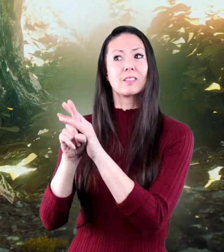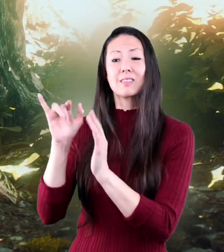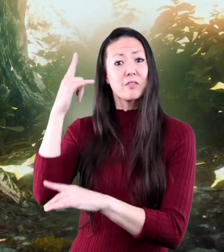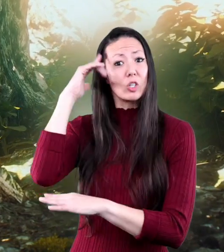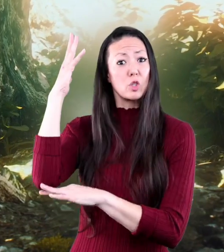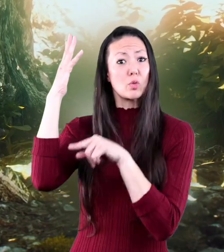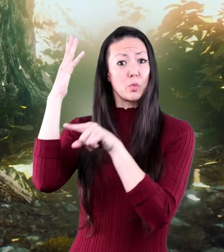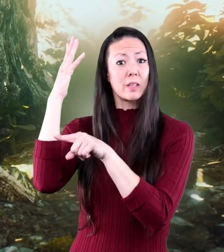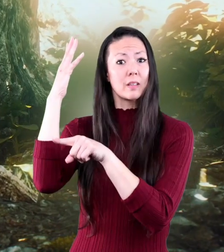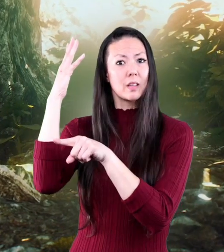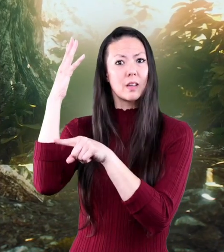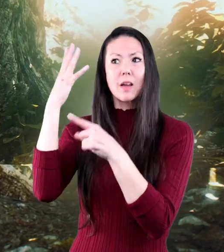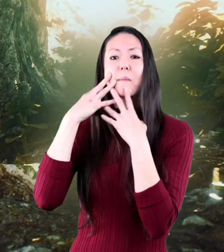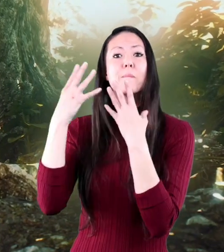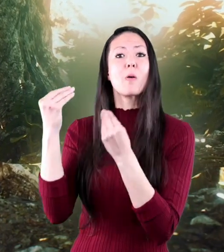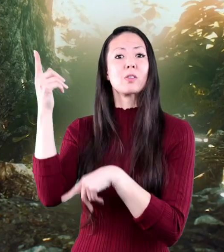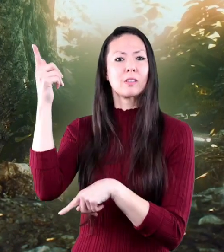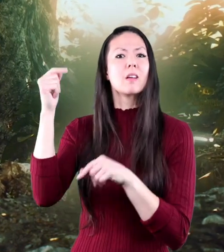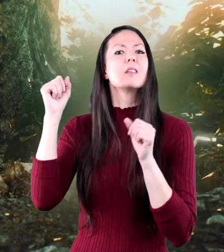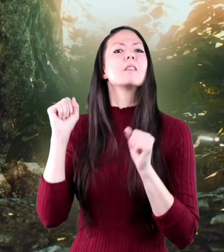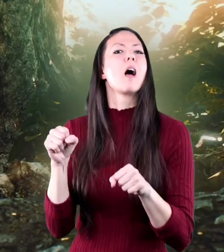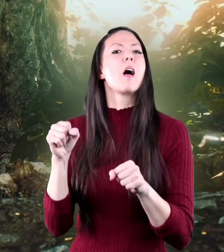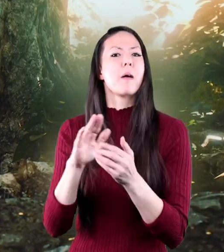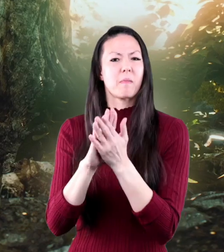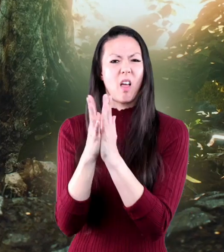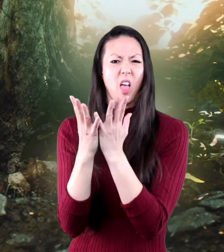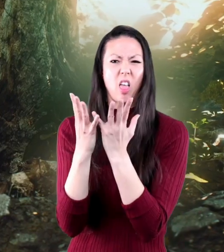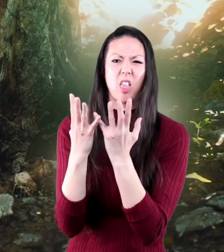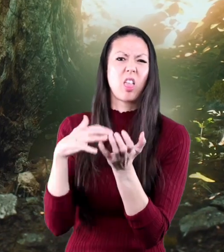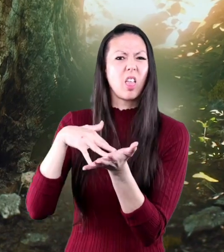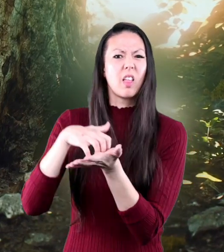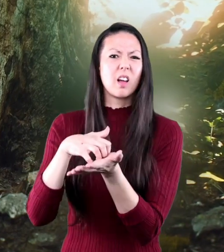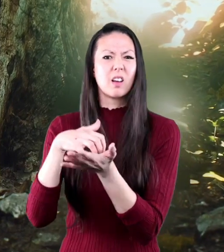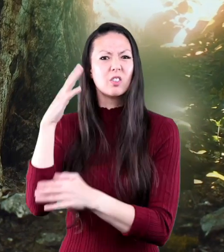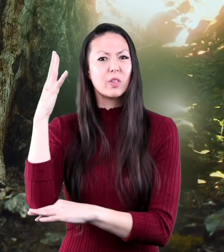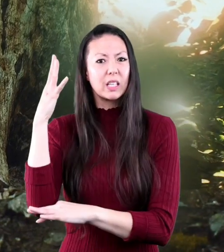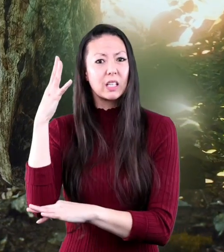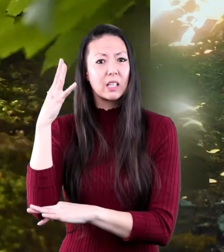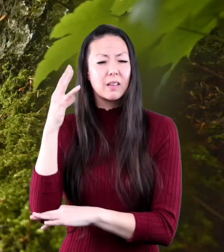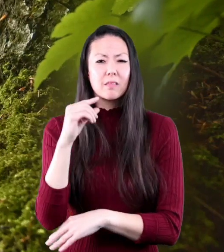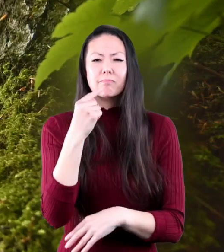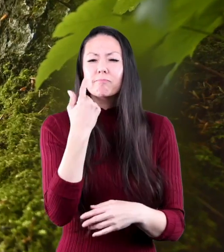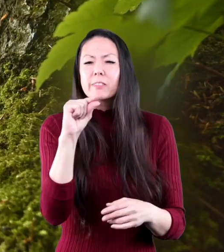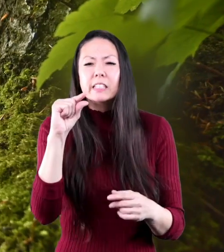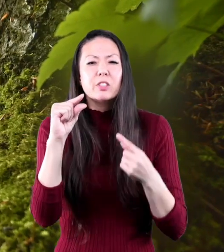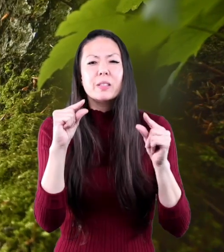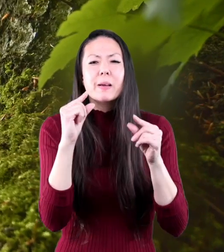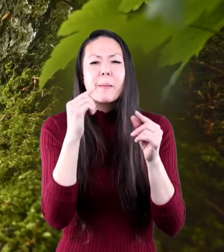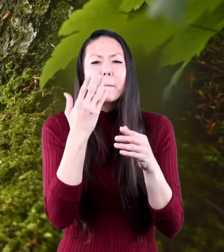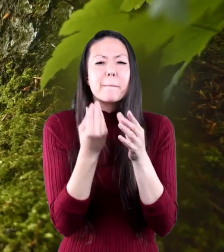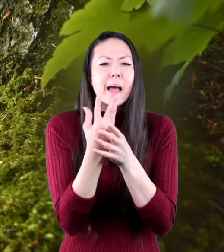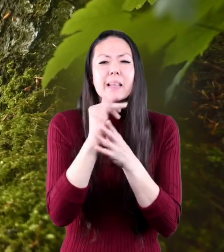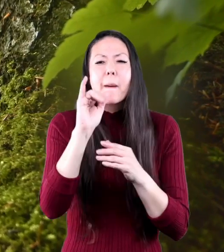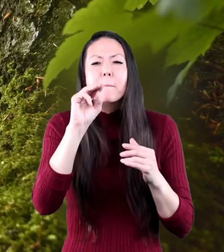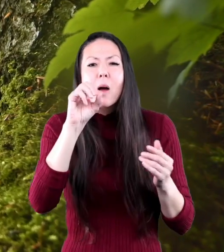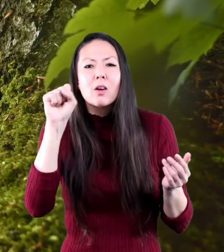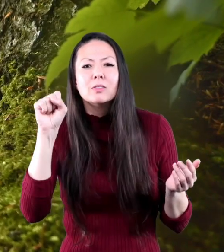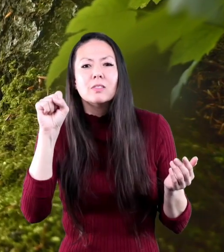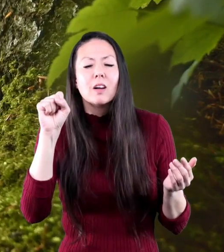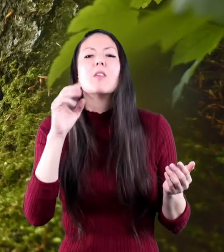simple tree trunk moisture can result in the trunks decay tiny green plants like moss will begin to grow there